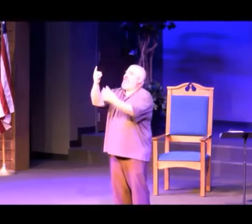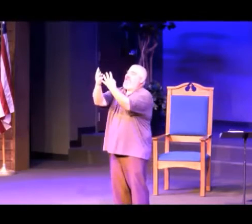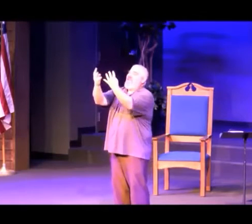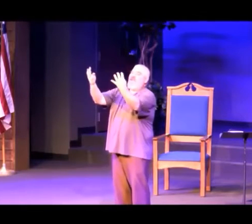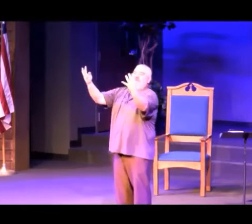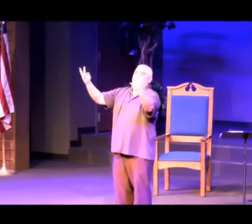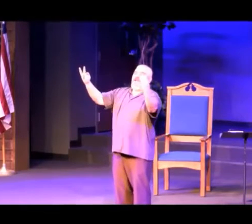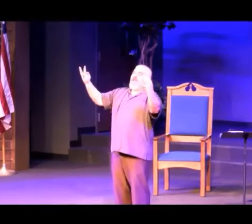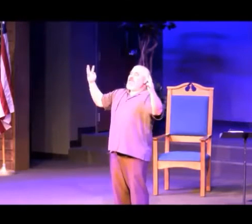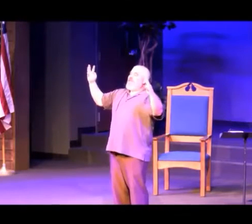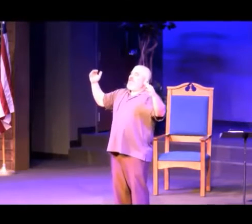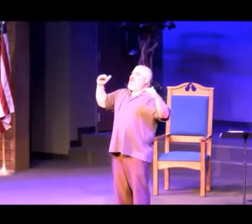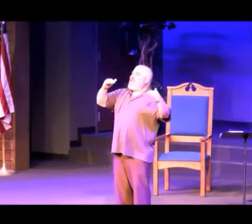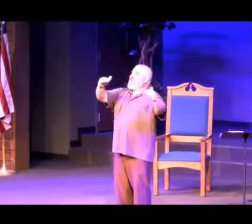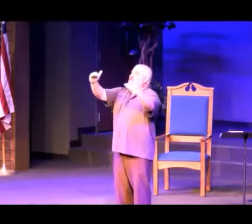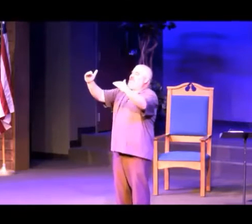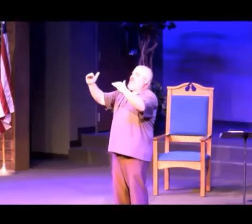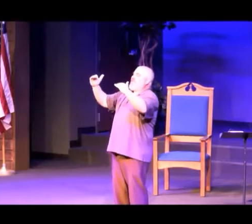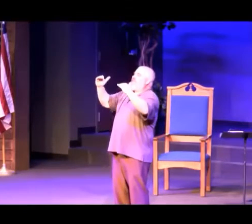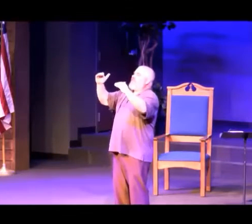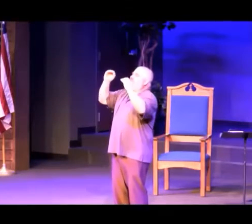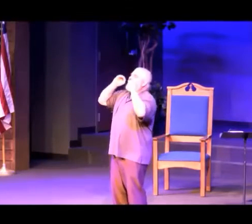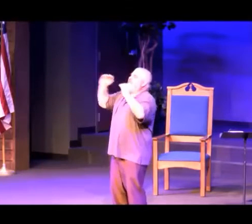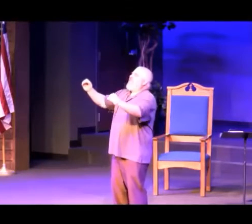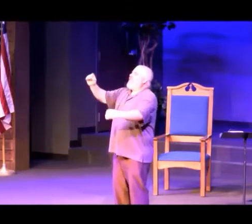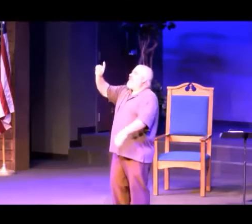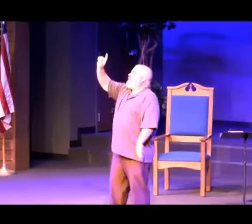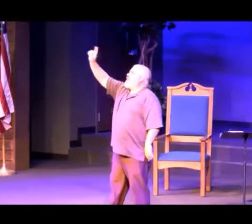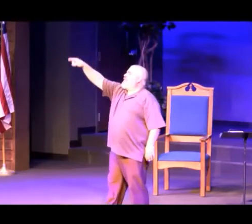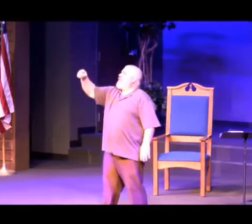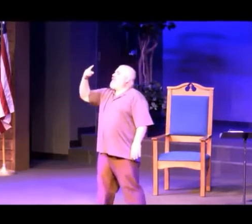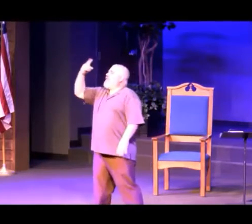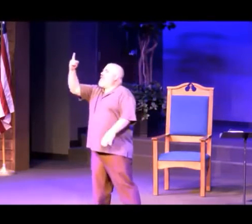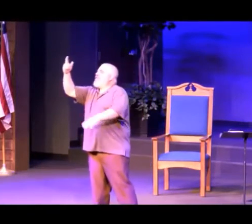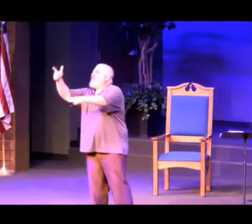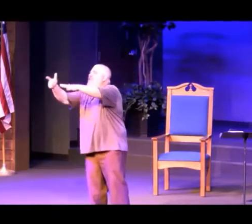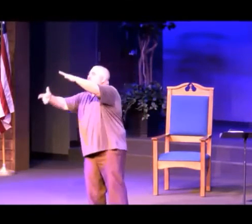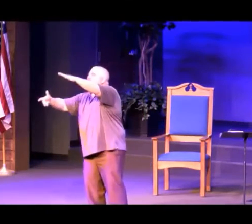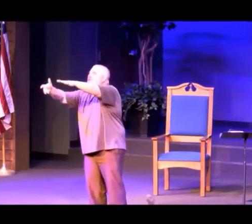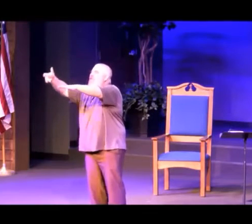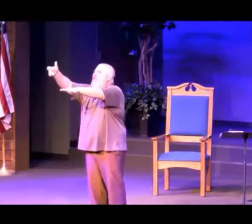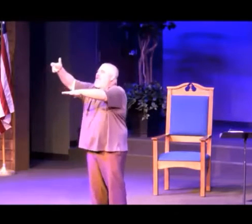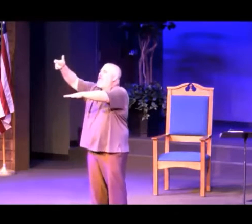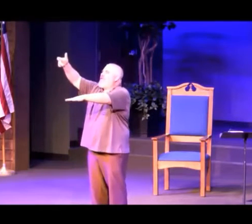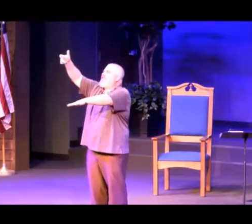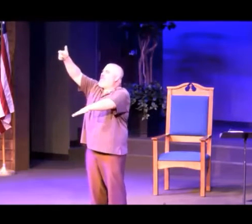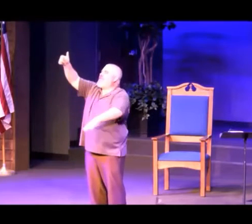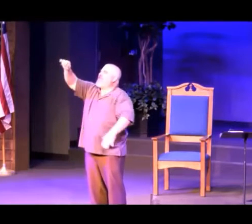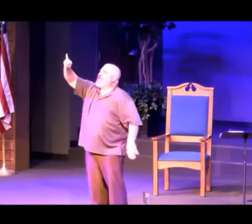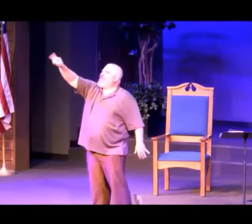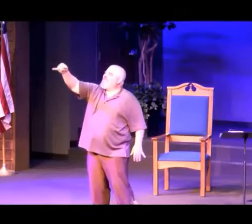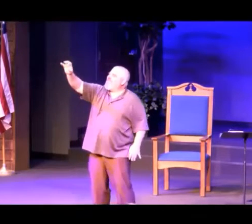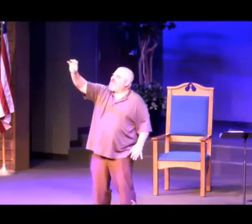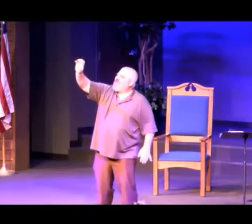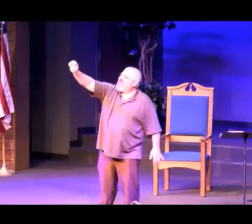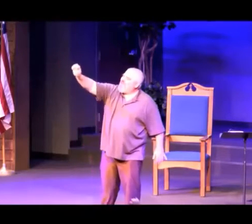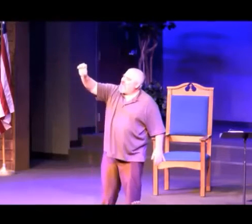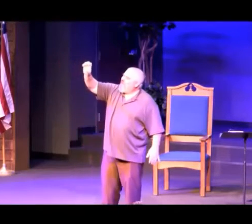Jesus, the name